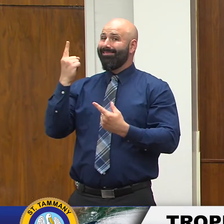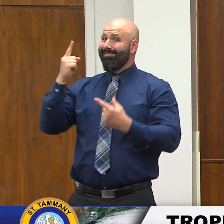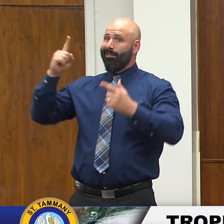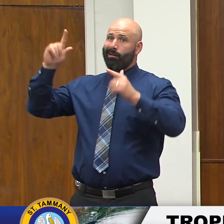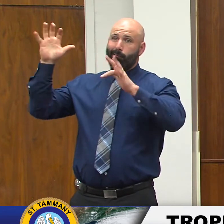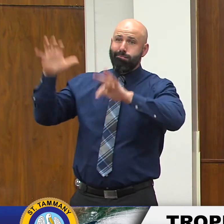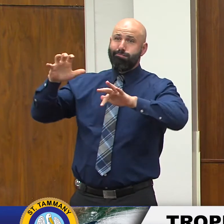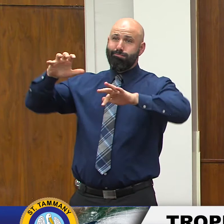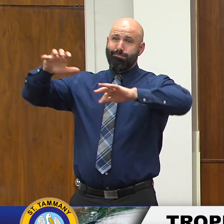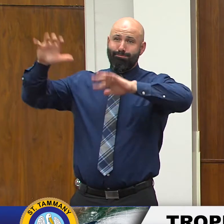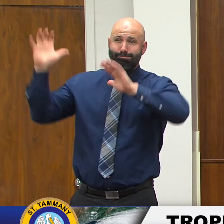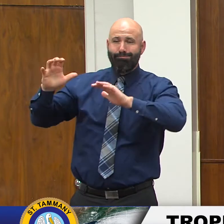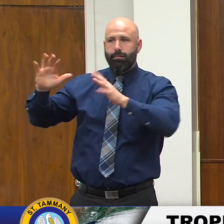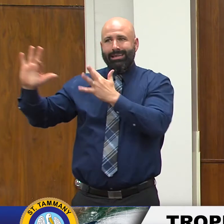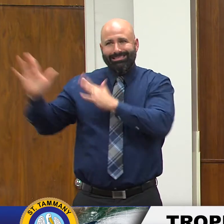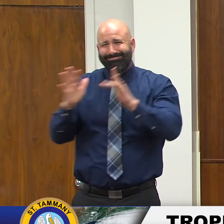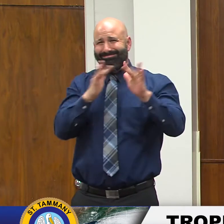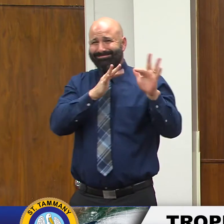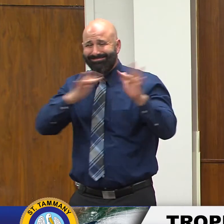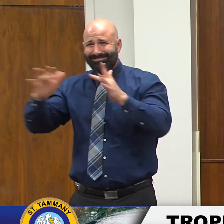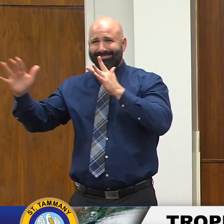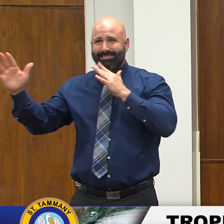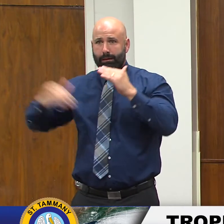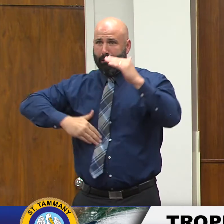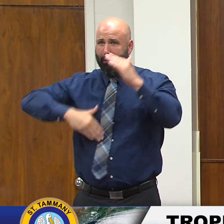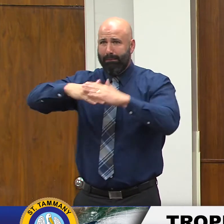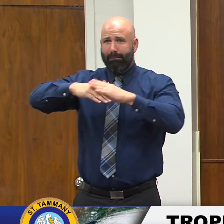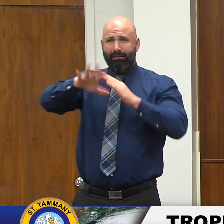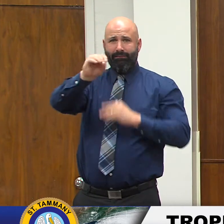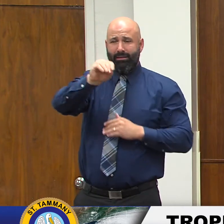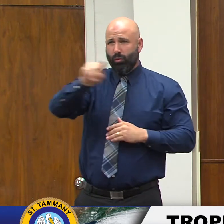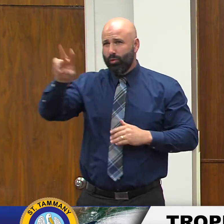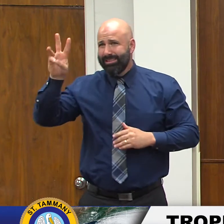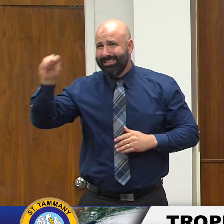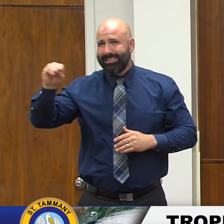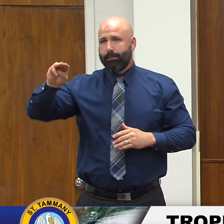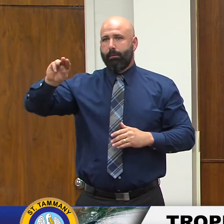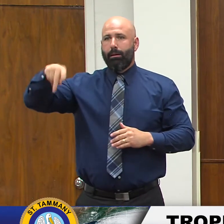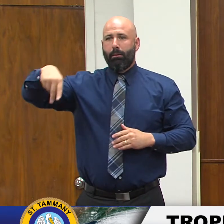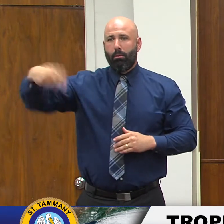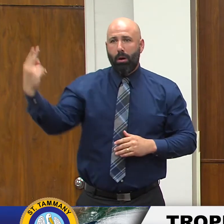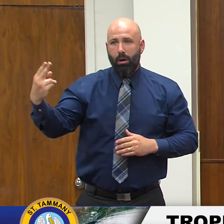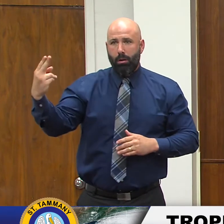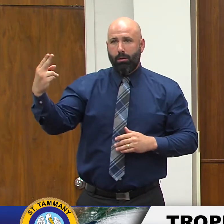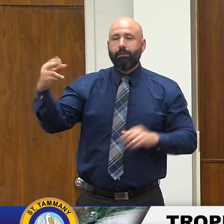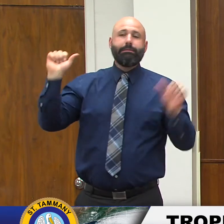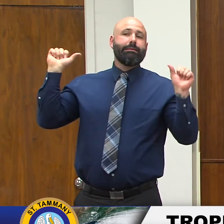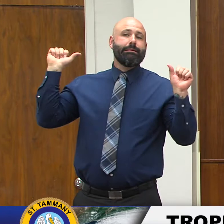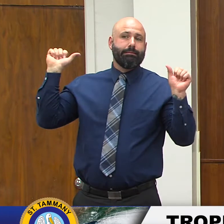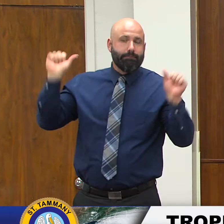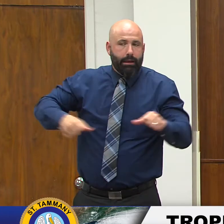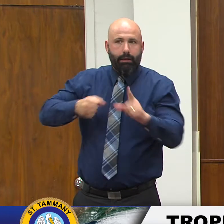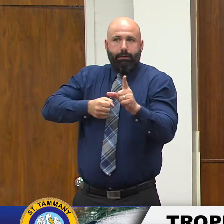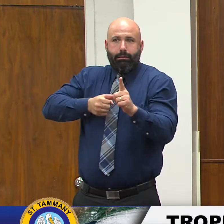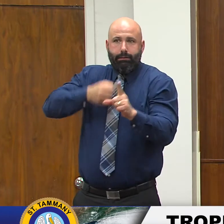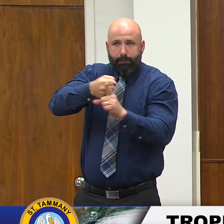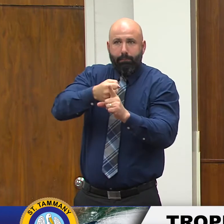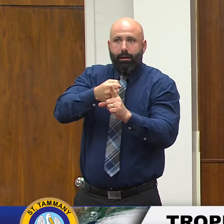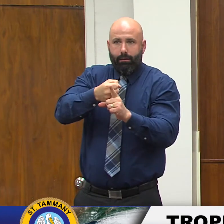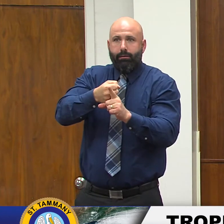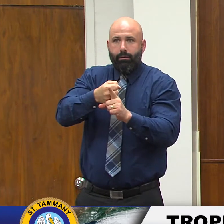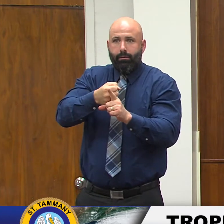the winds the high winds of up to 50 60 mile an hour gusts can have an effect on us that we may not normally